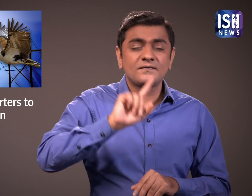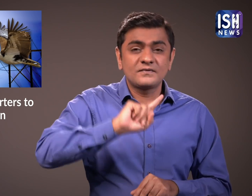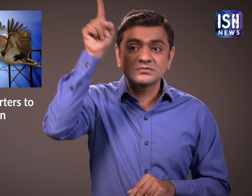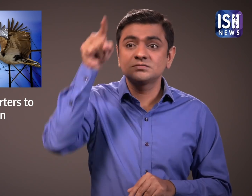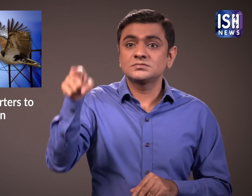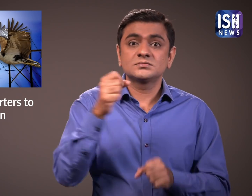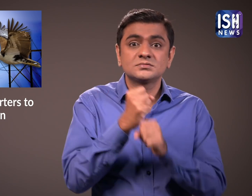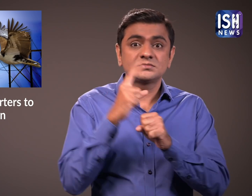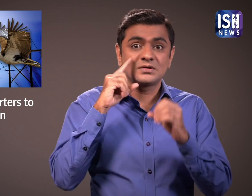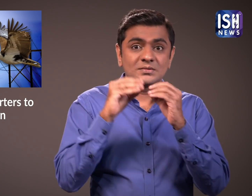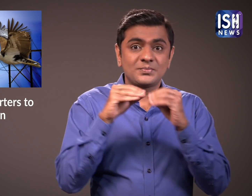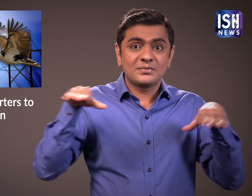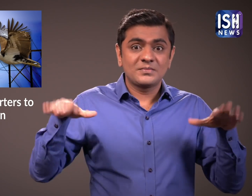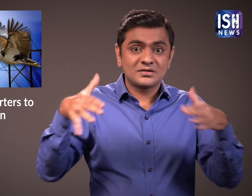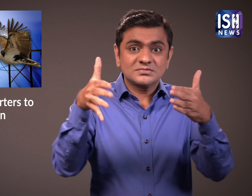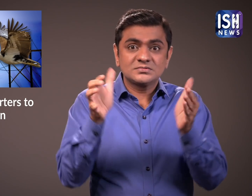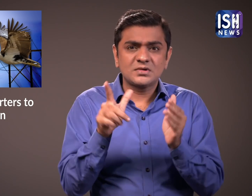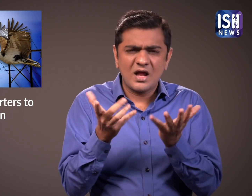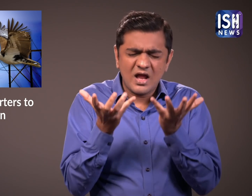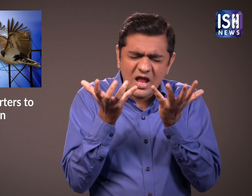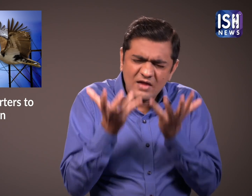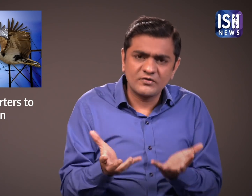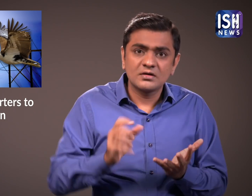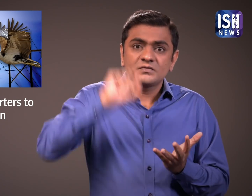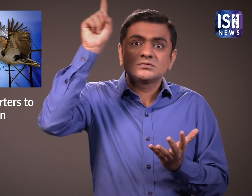Bustards are one of the heaviest flying birds in India.